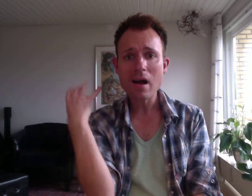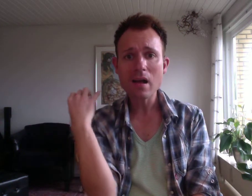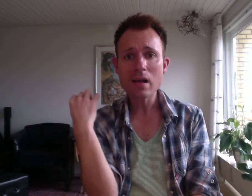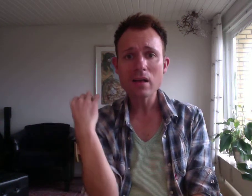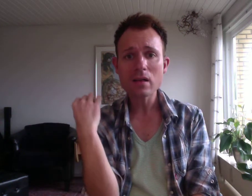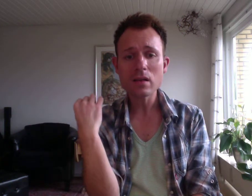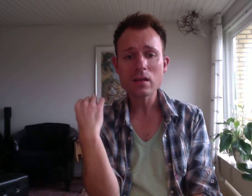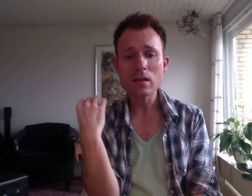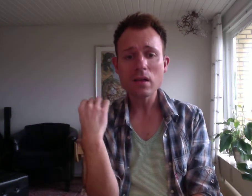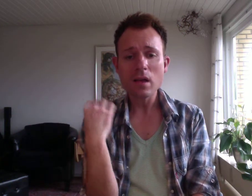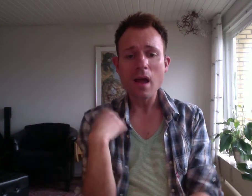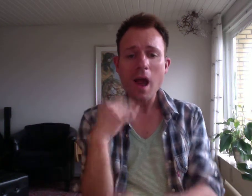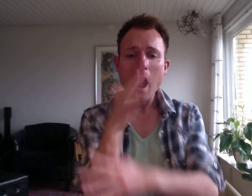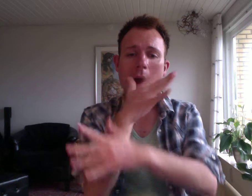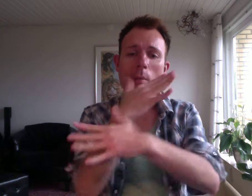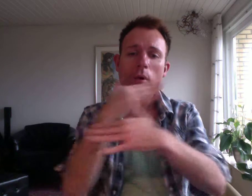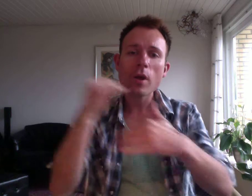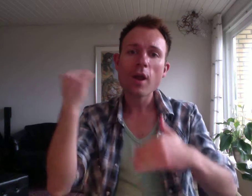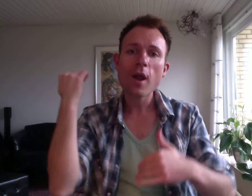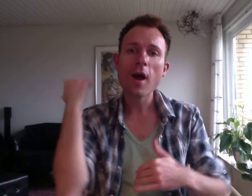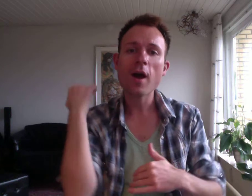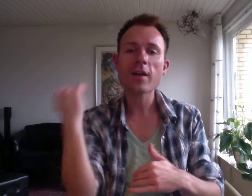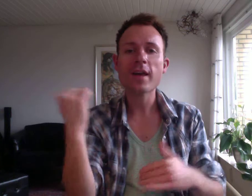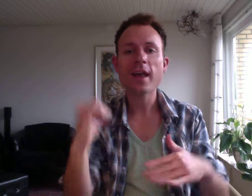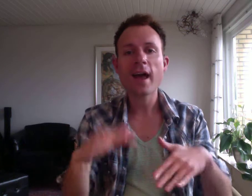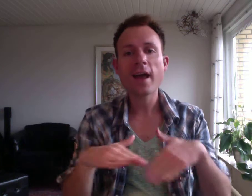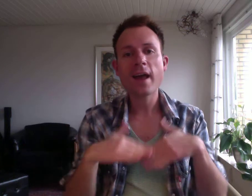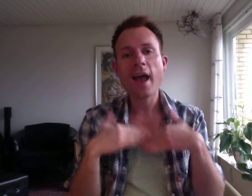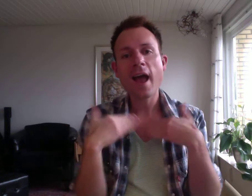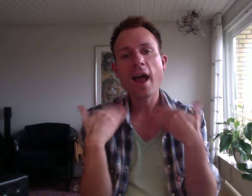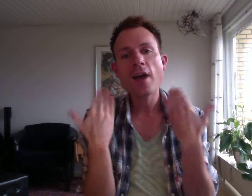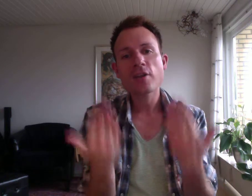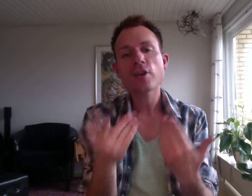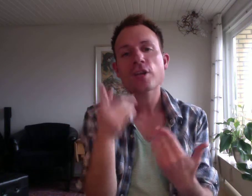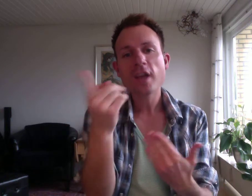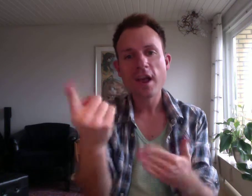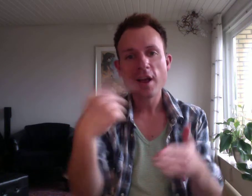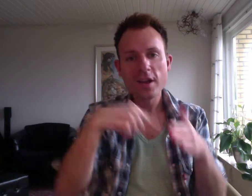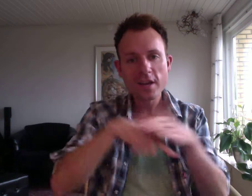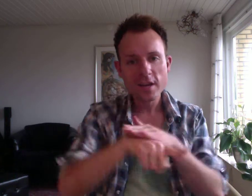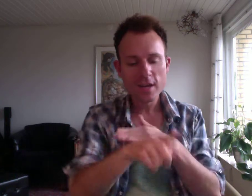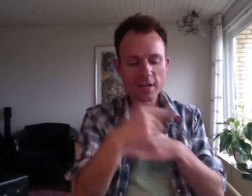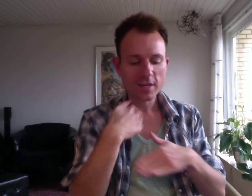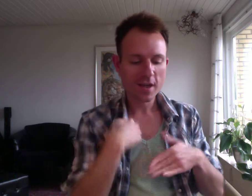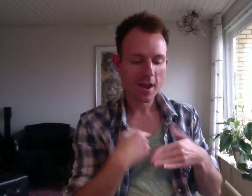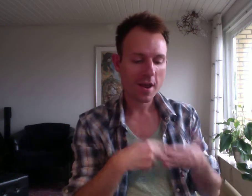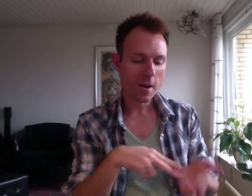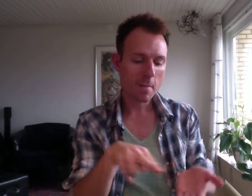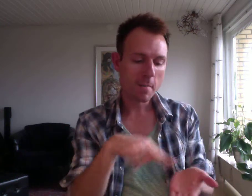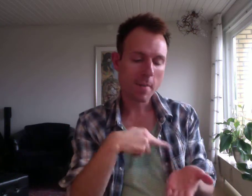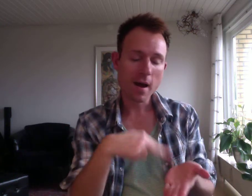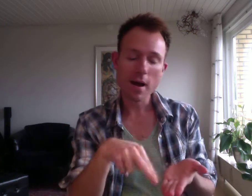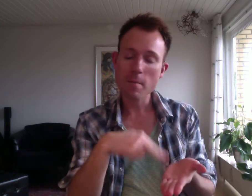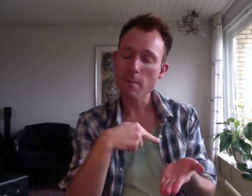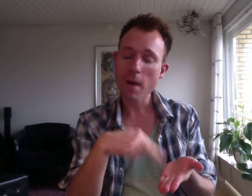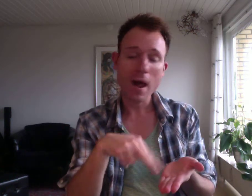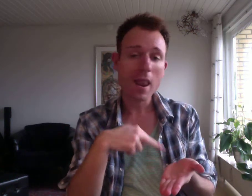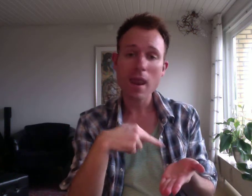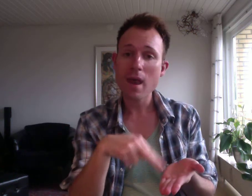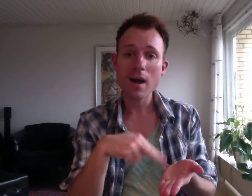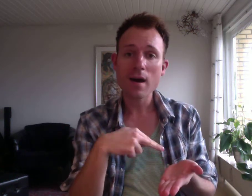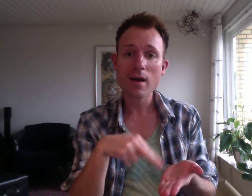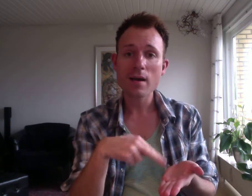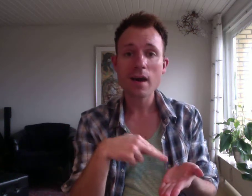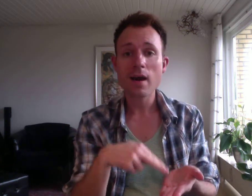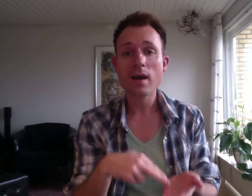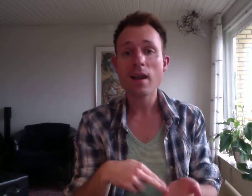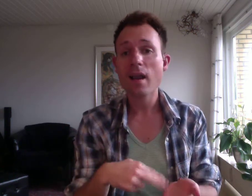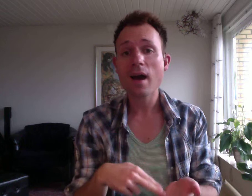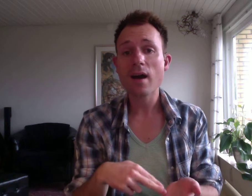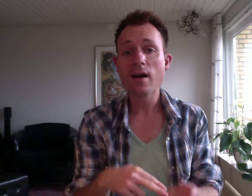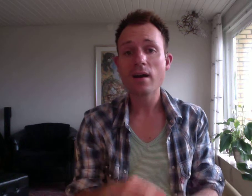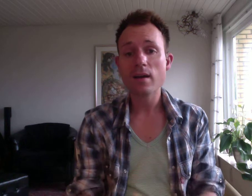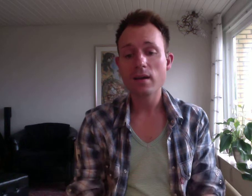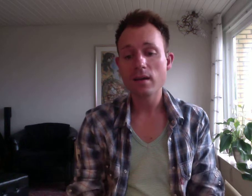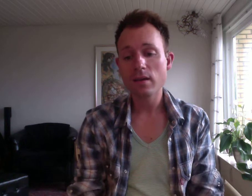I'll be glad cause I was blessed to get To have you in my life